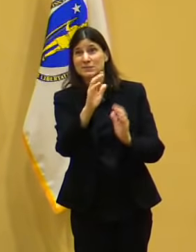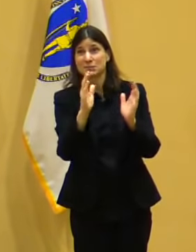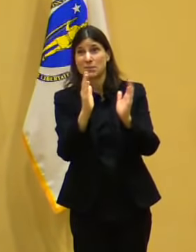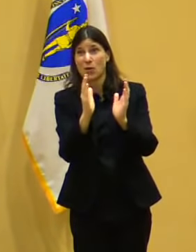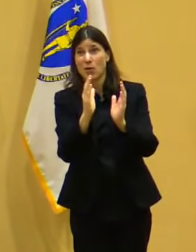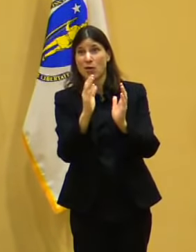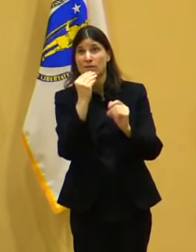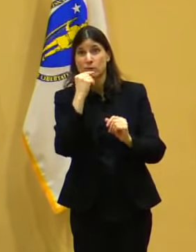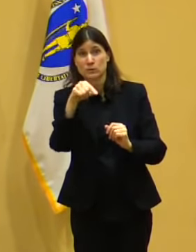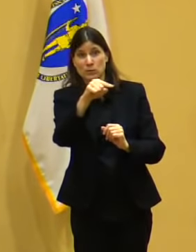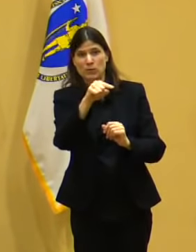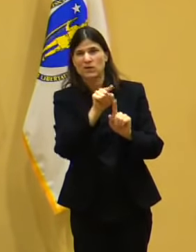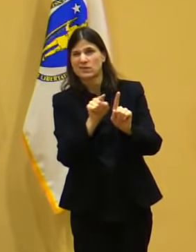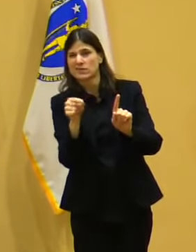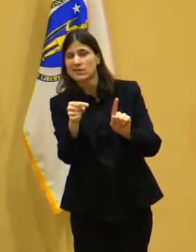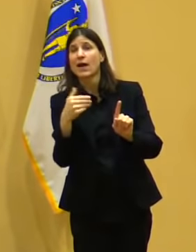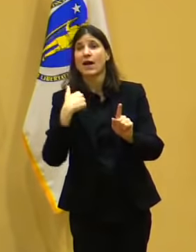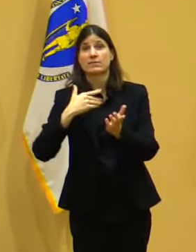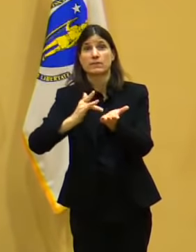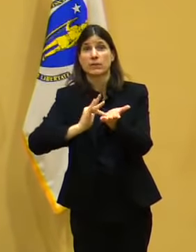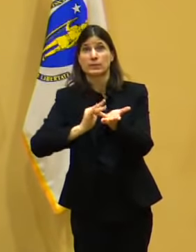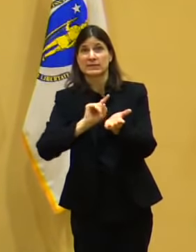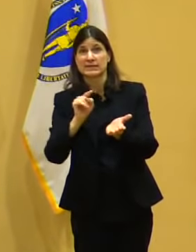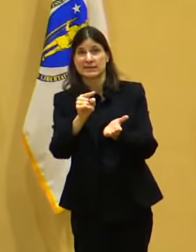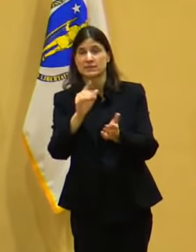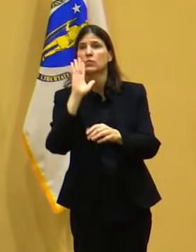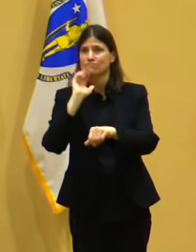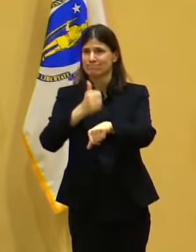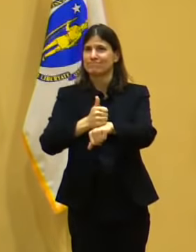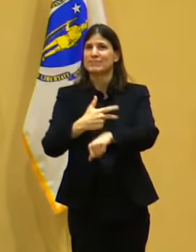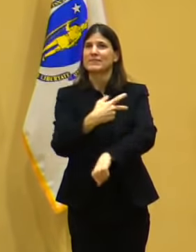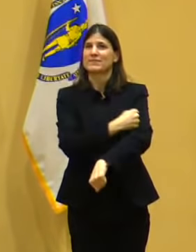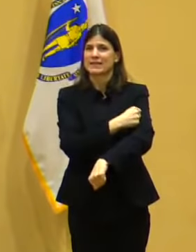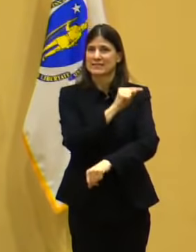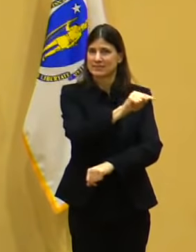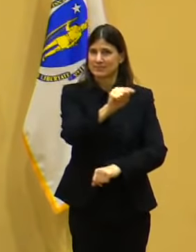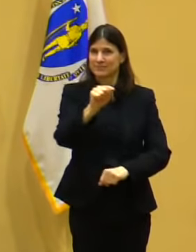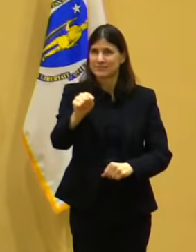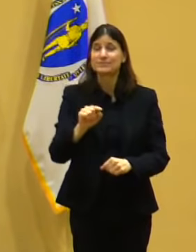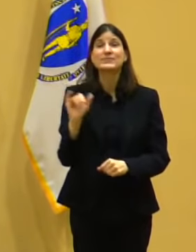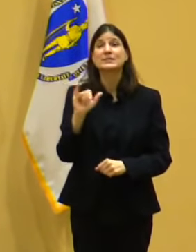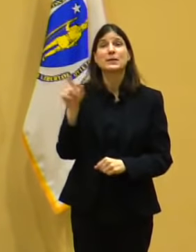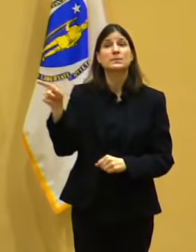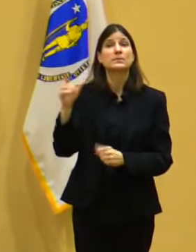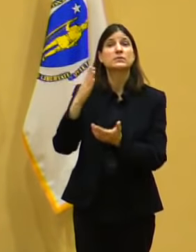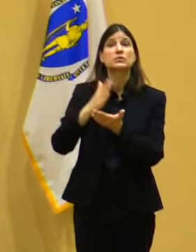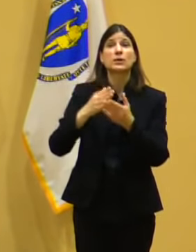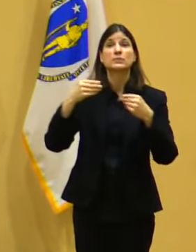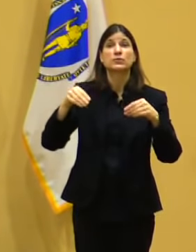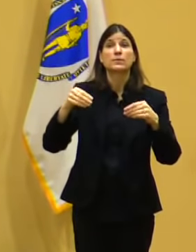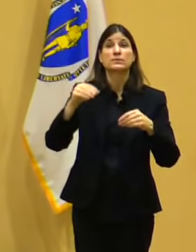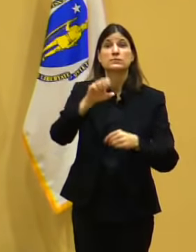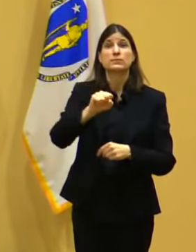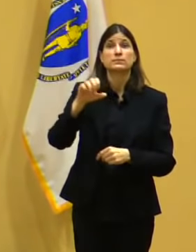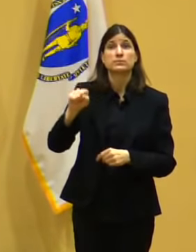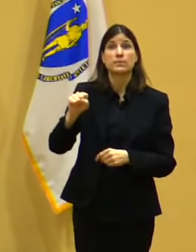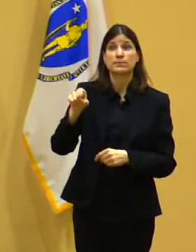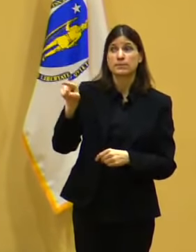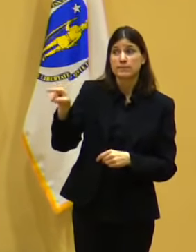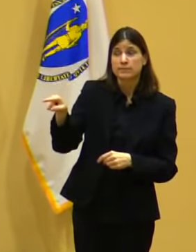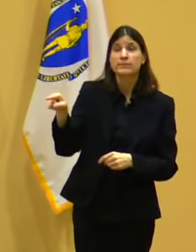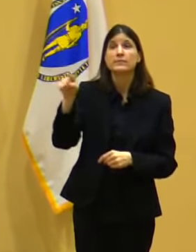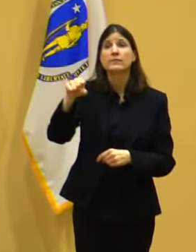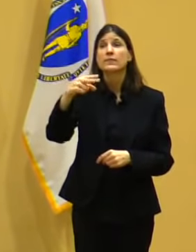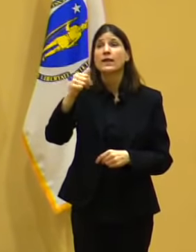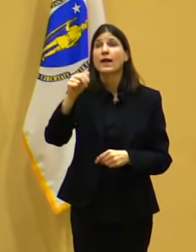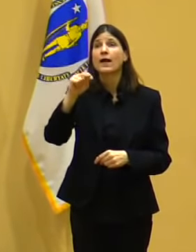scheduled online by visiting mass.gov COVID vaccine, or residents 75 and older can call 211 to get help